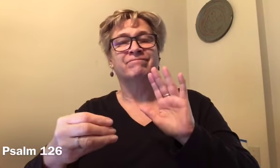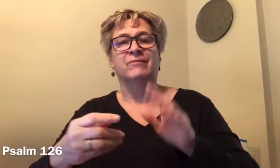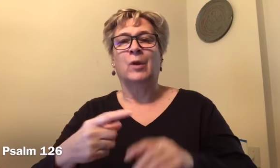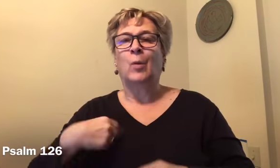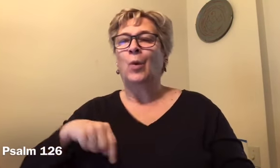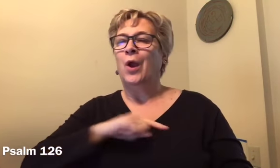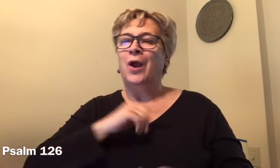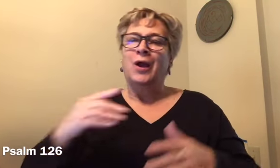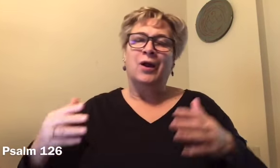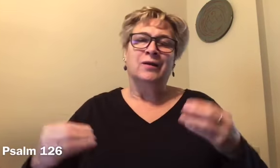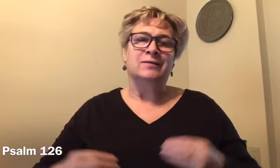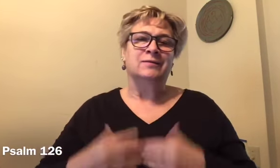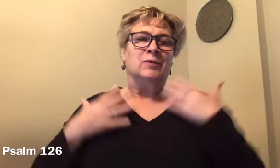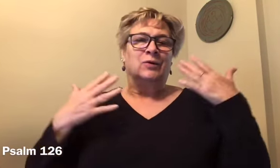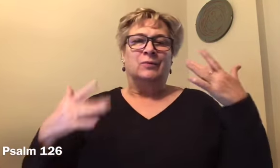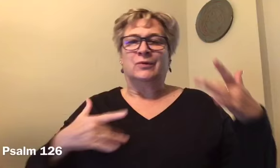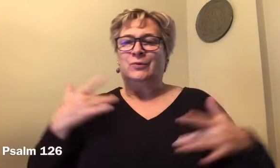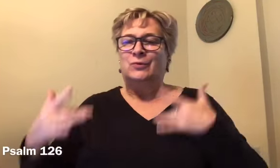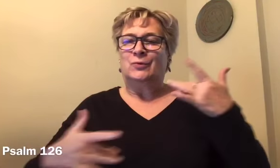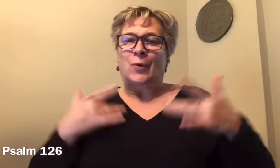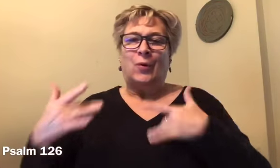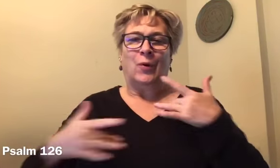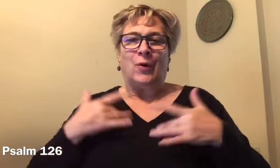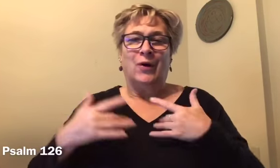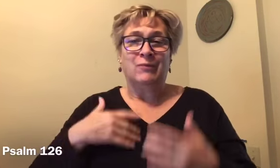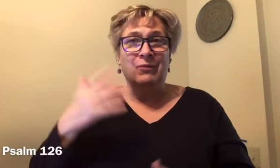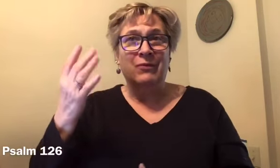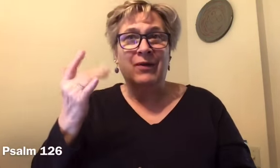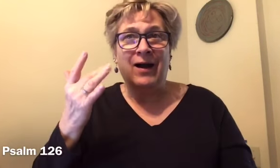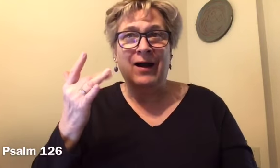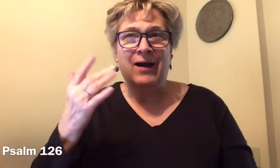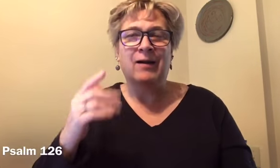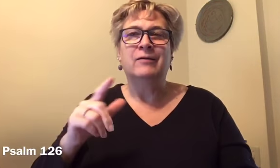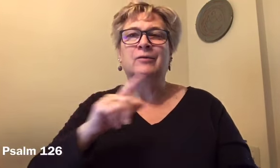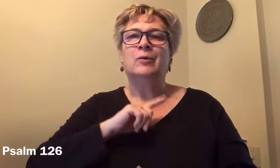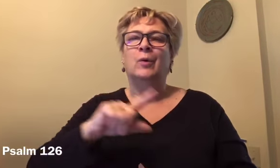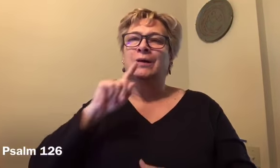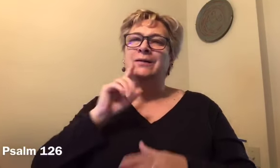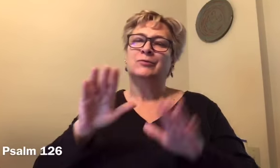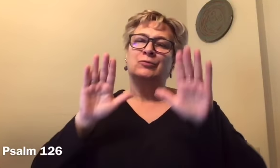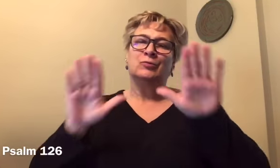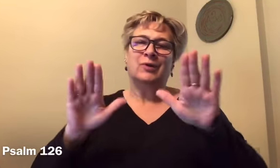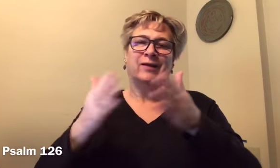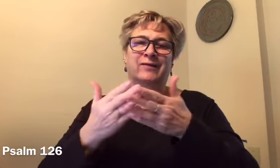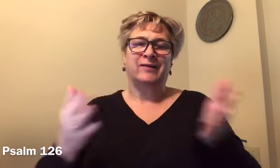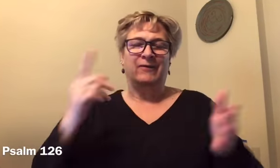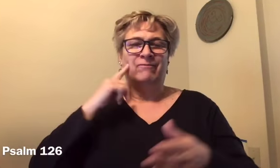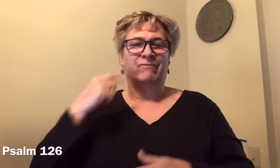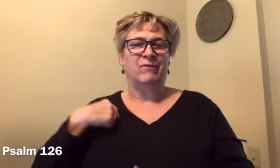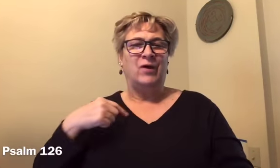Together, the Lord has done great things for us. We are filled with joy.